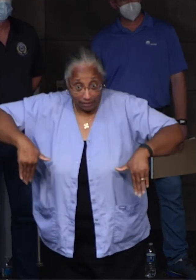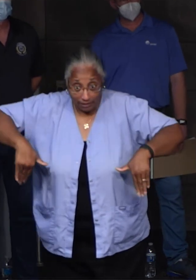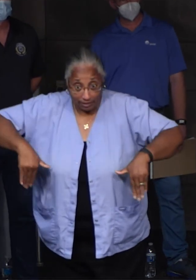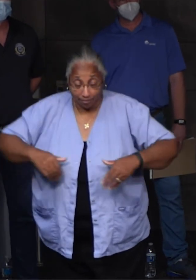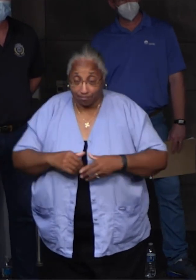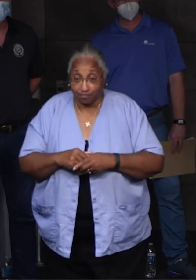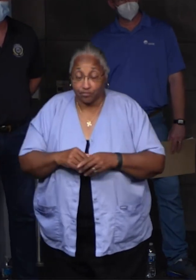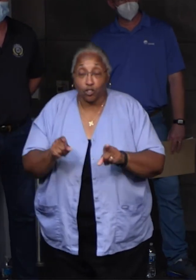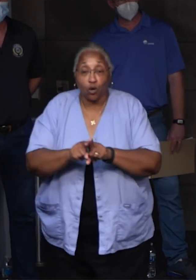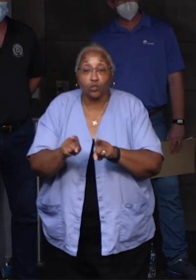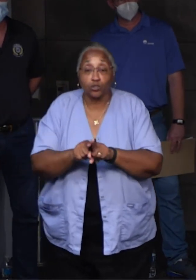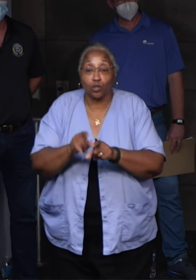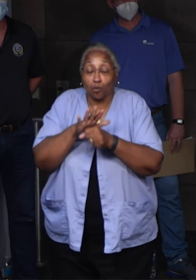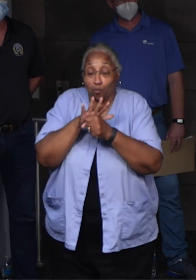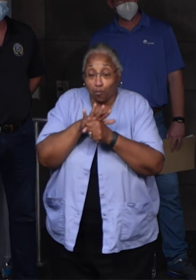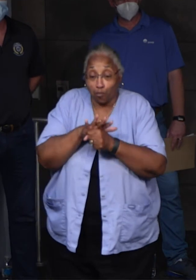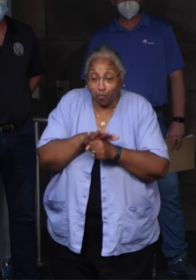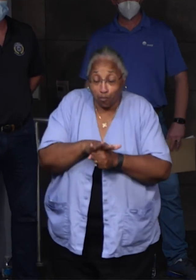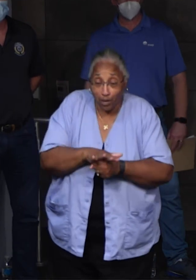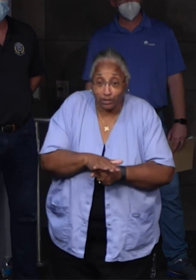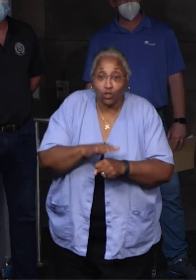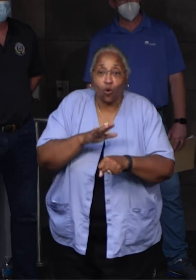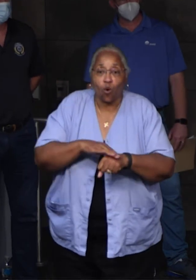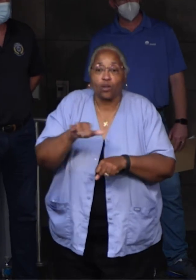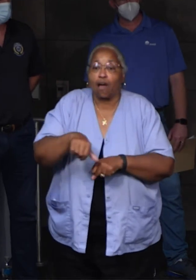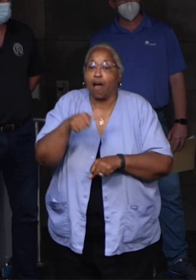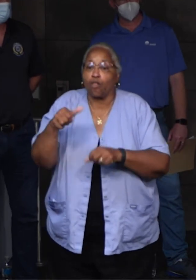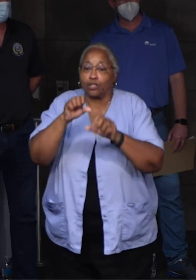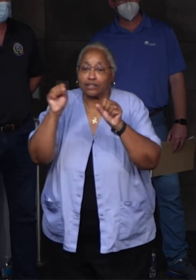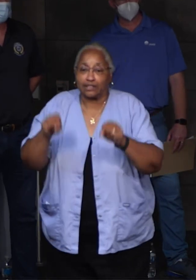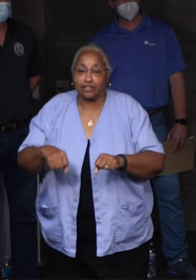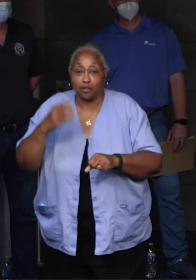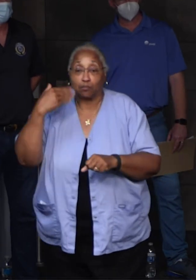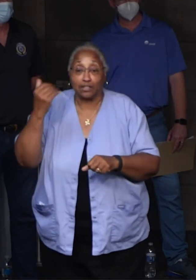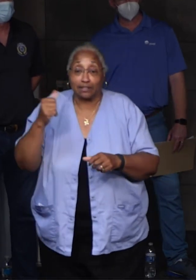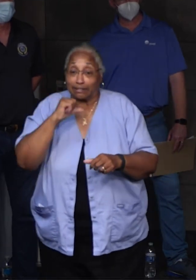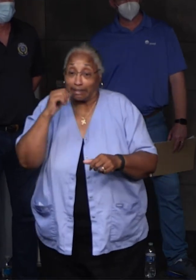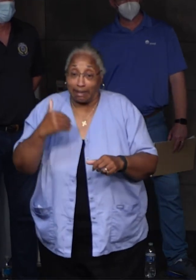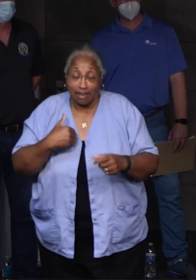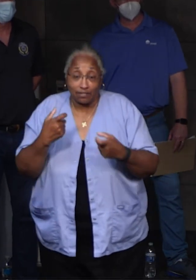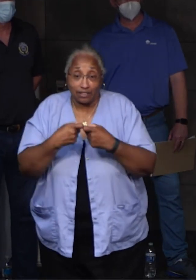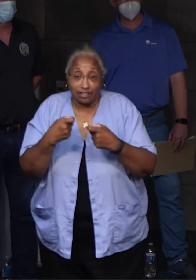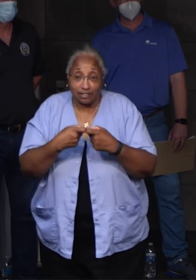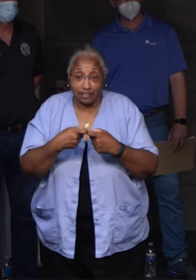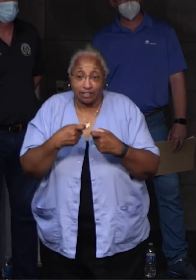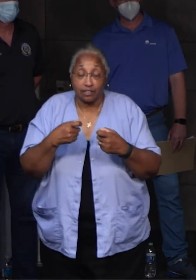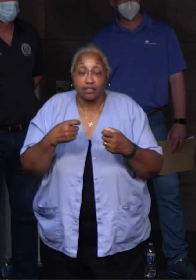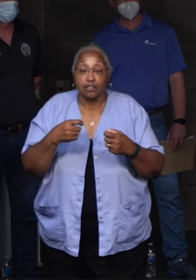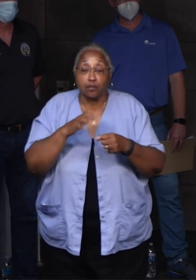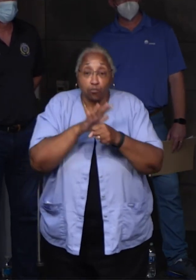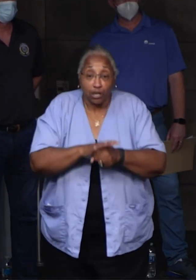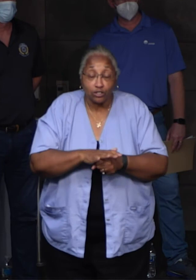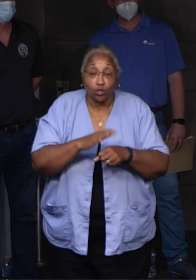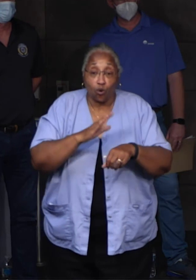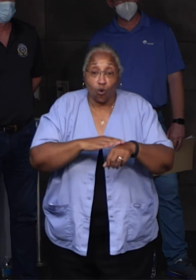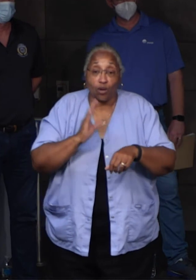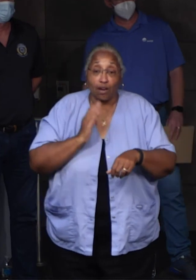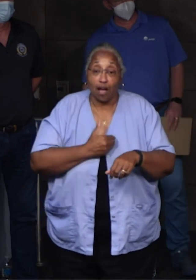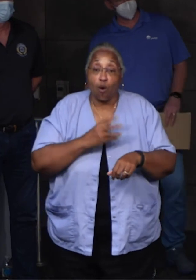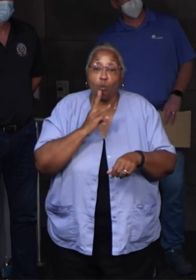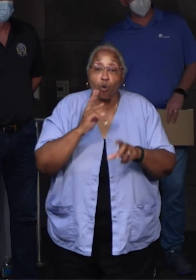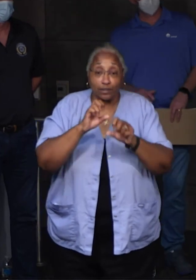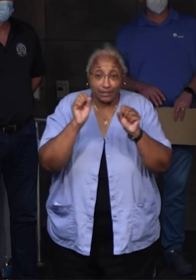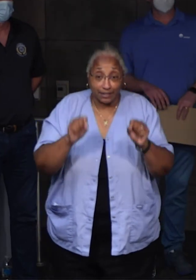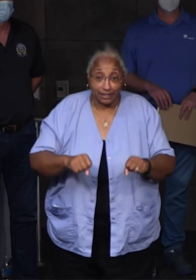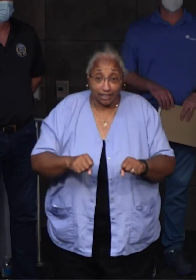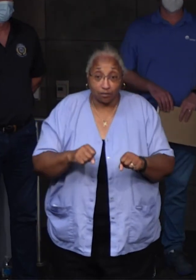explained, the pressure that that has put on every other system, the lack of power that that puts on our water system, which is on its way back to improving.